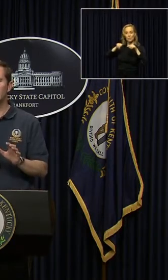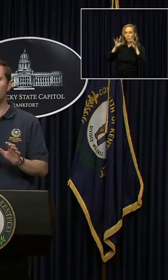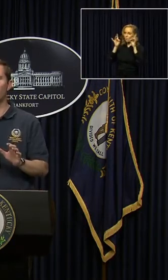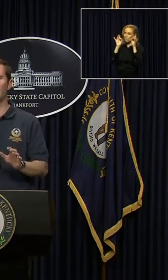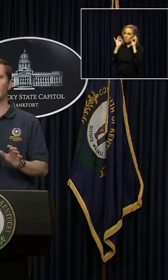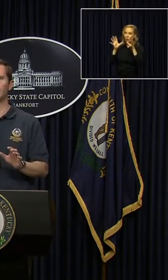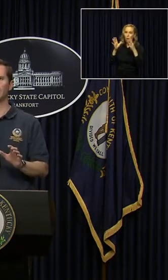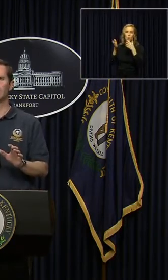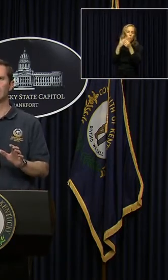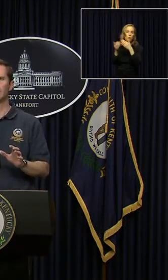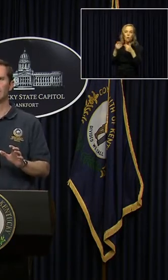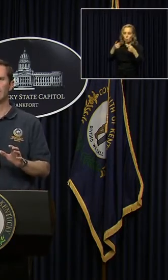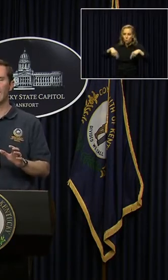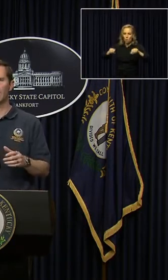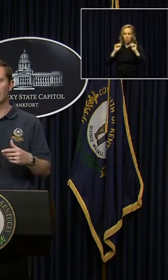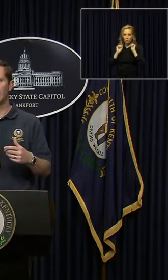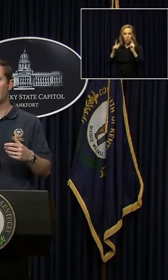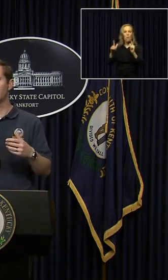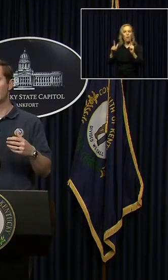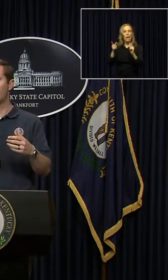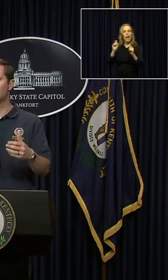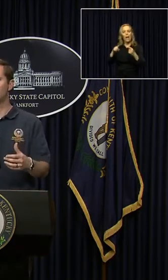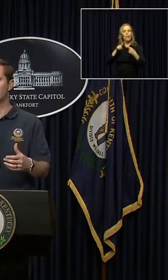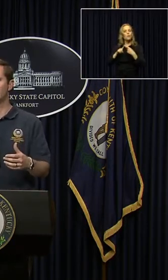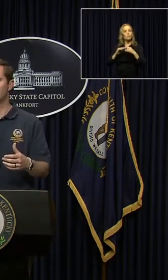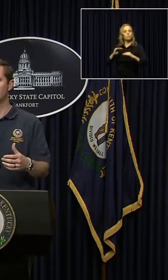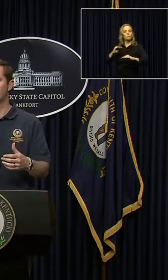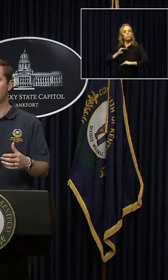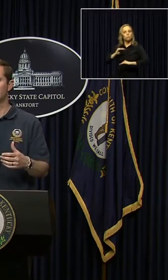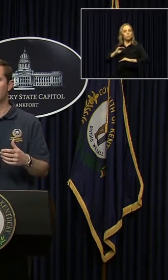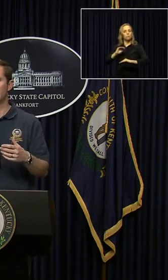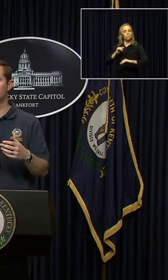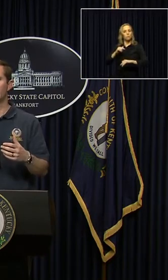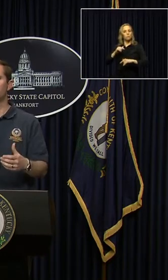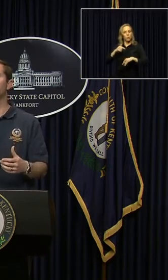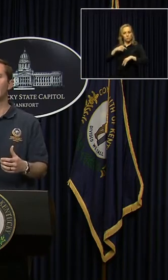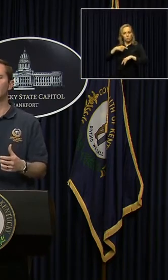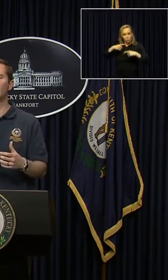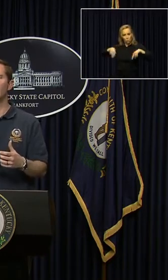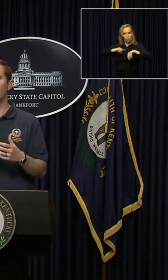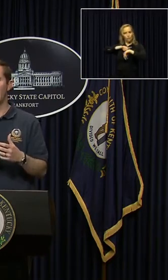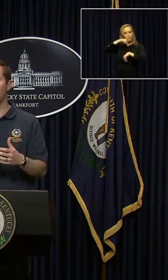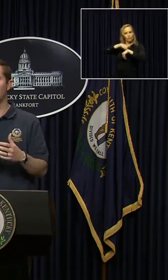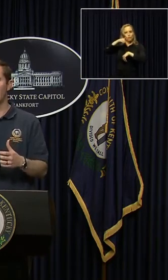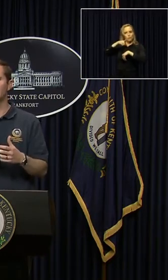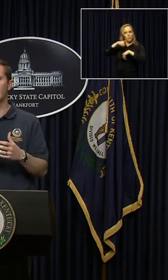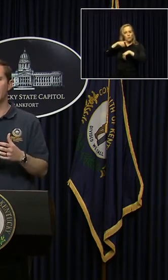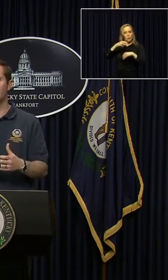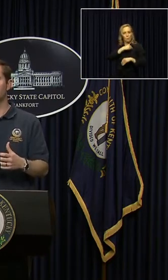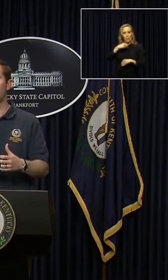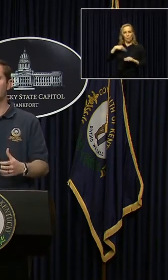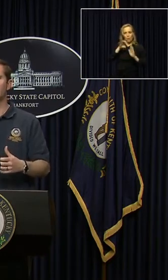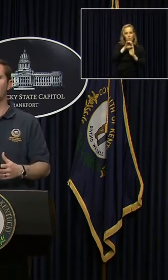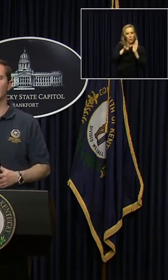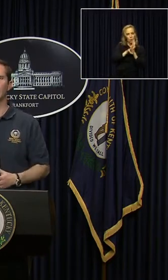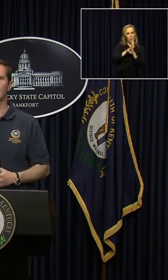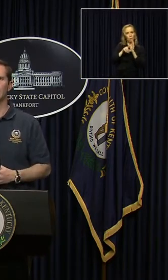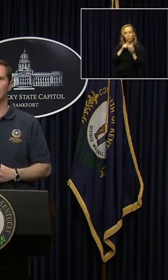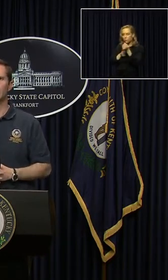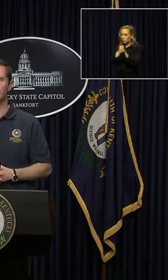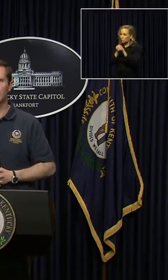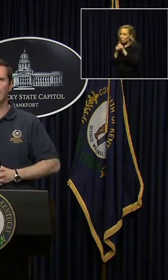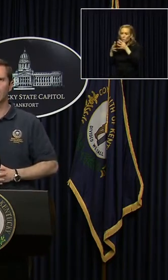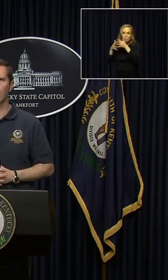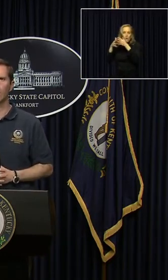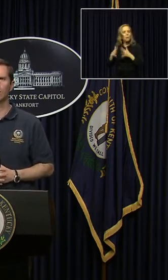every single one of us have to live up to our duty as a as a member of the commonwealth and as a patriotic American